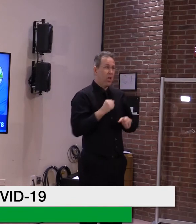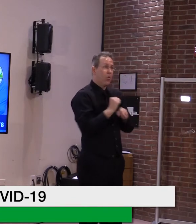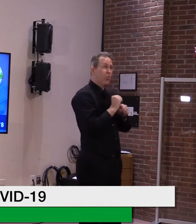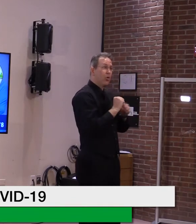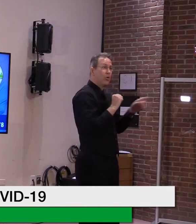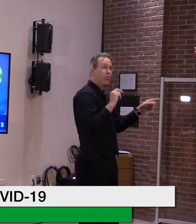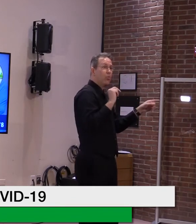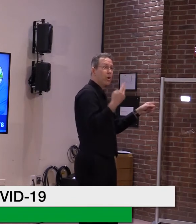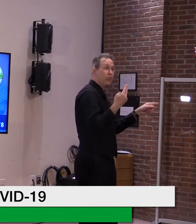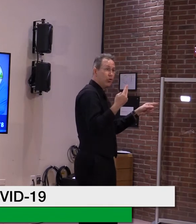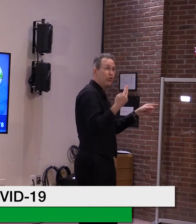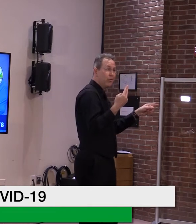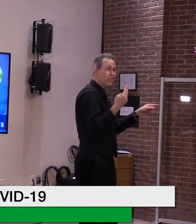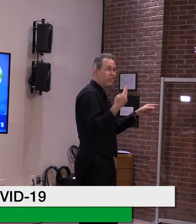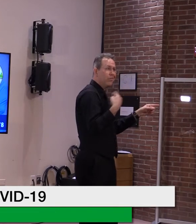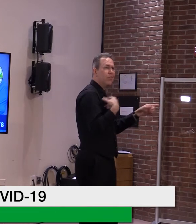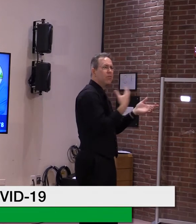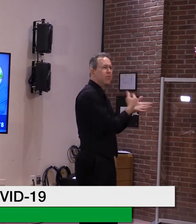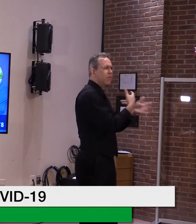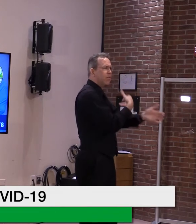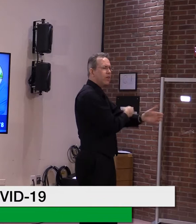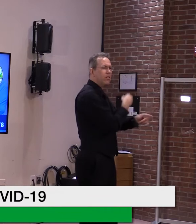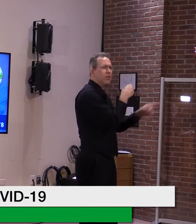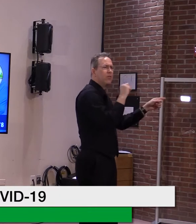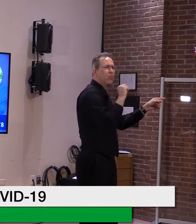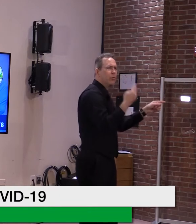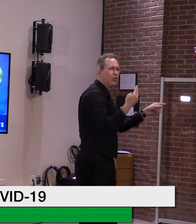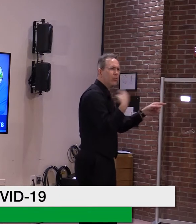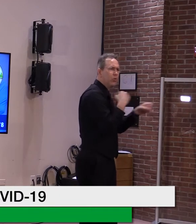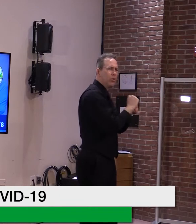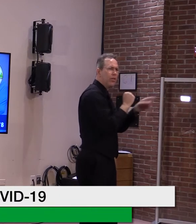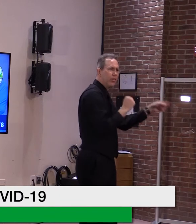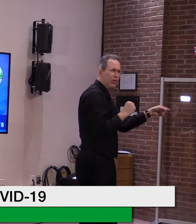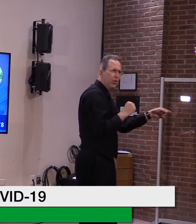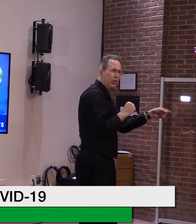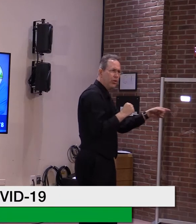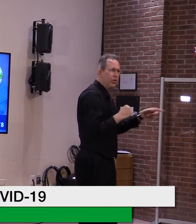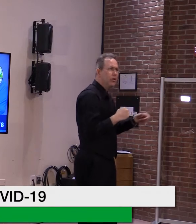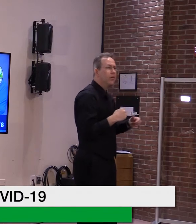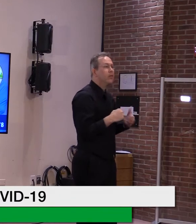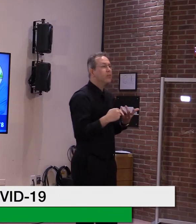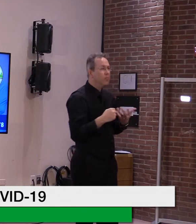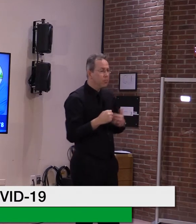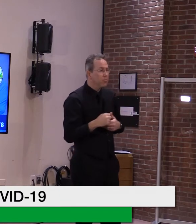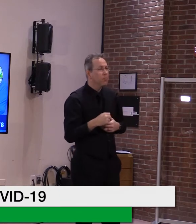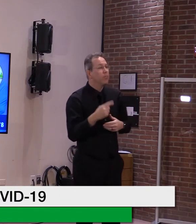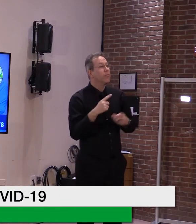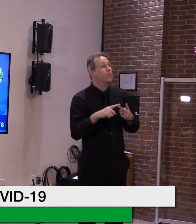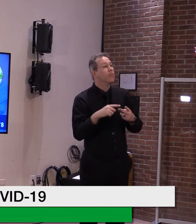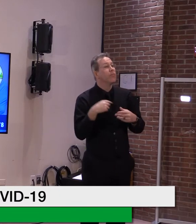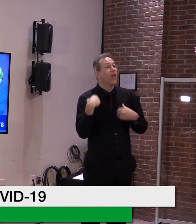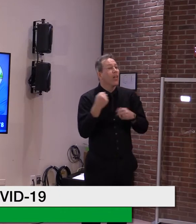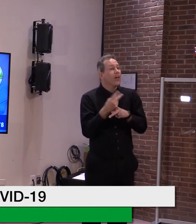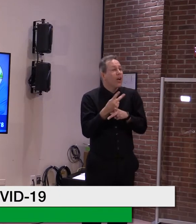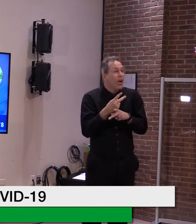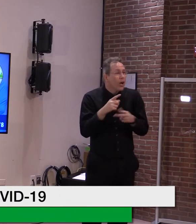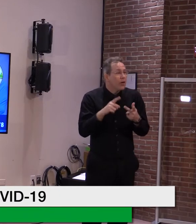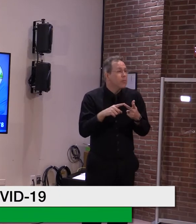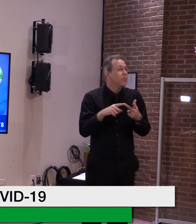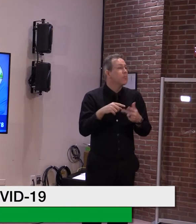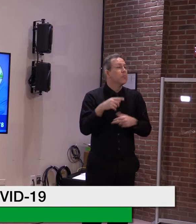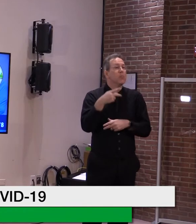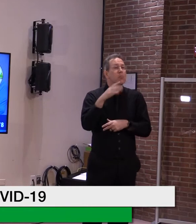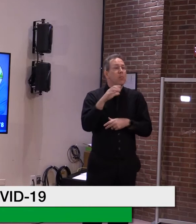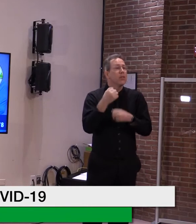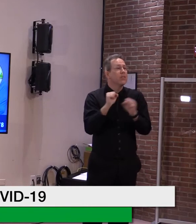working in Vermont will be defined to mean these areas, healthcare, public safety, childcare, teachers, and